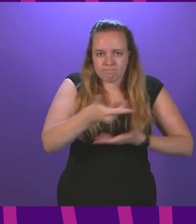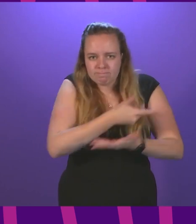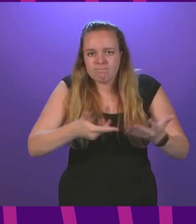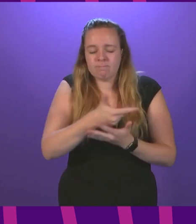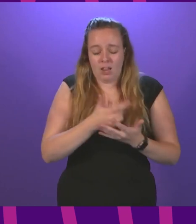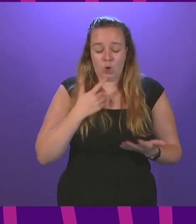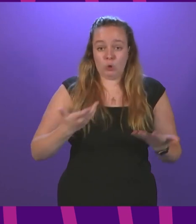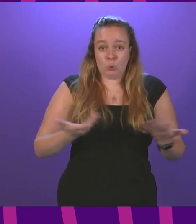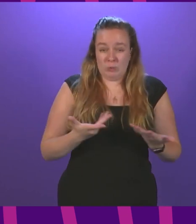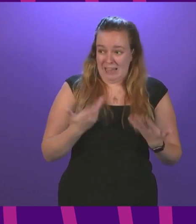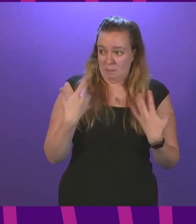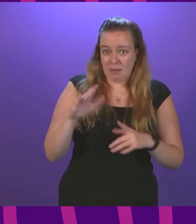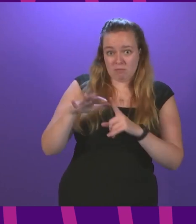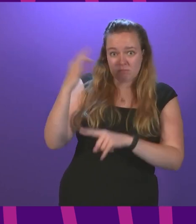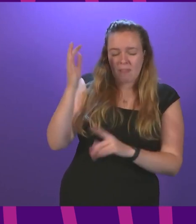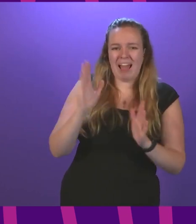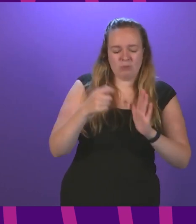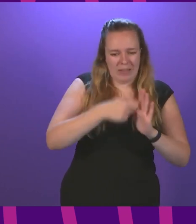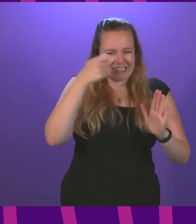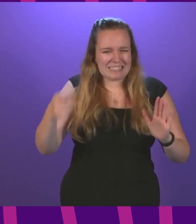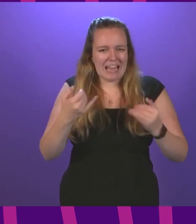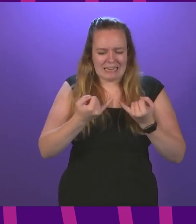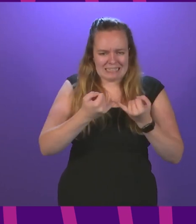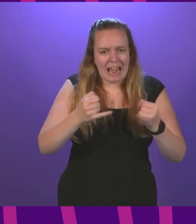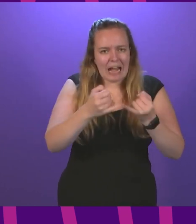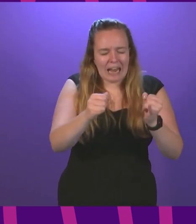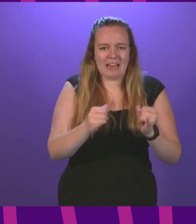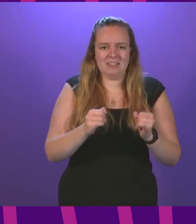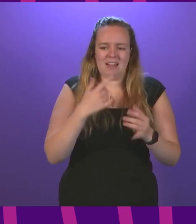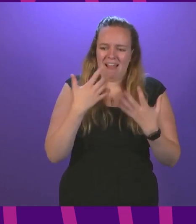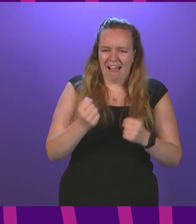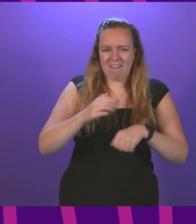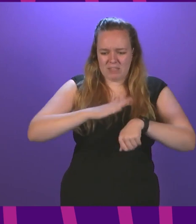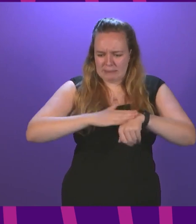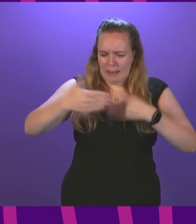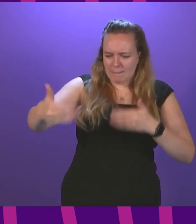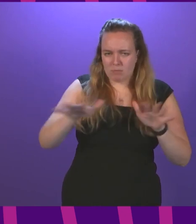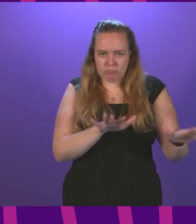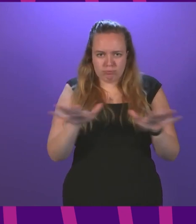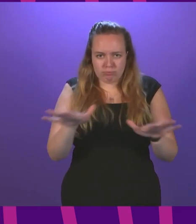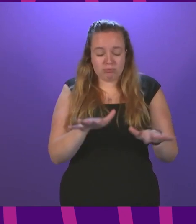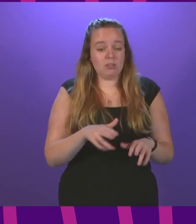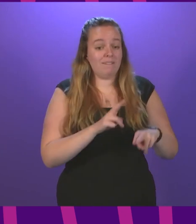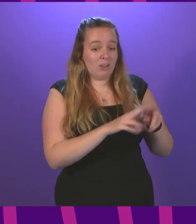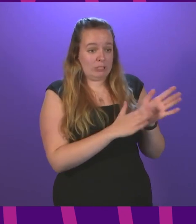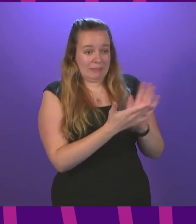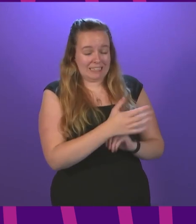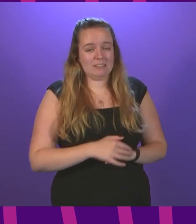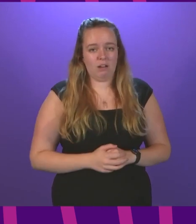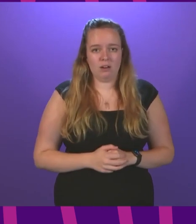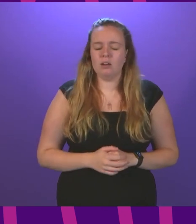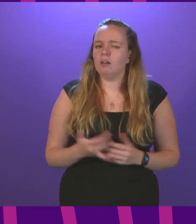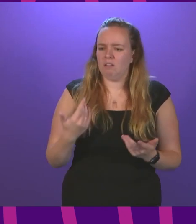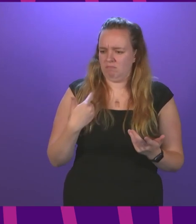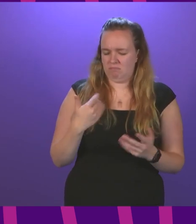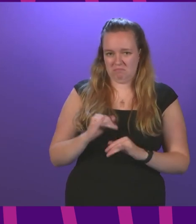today we have heard that they're having to extend deadlines and even give a grace period first minister no